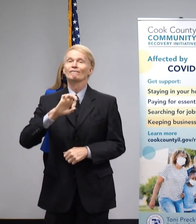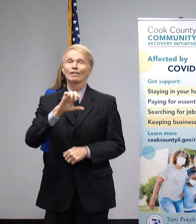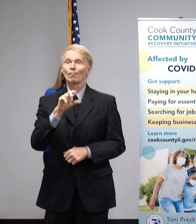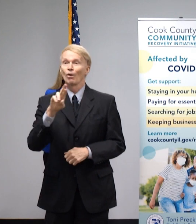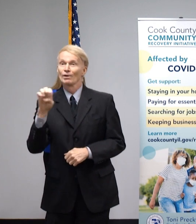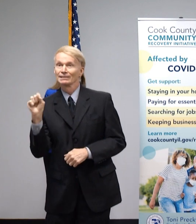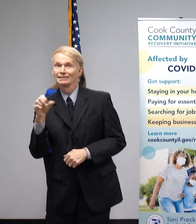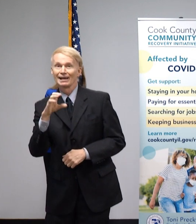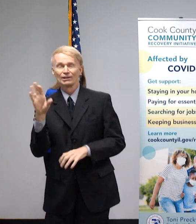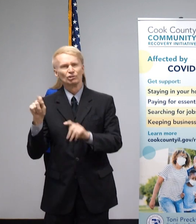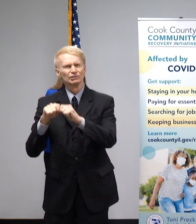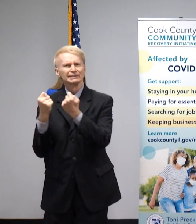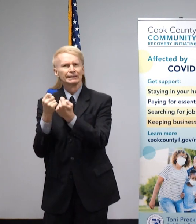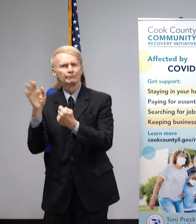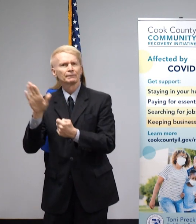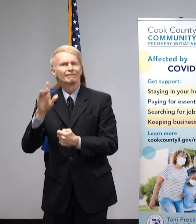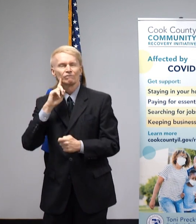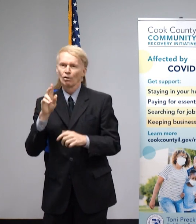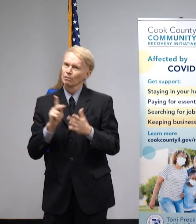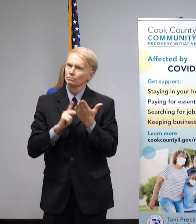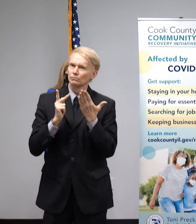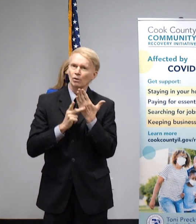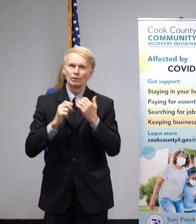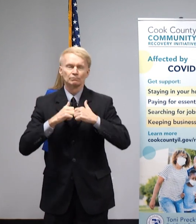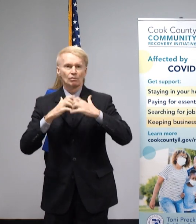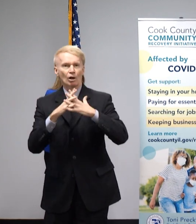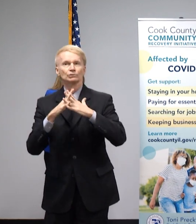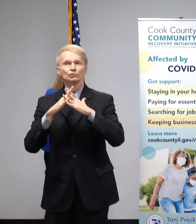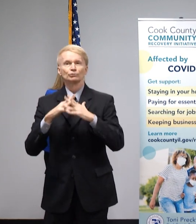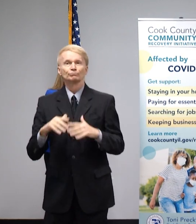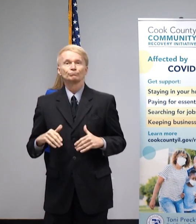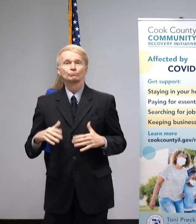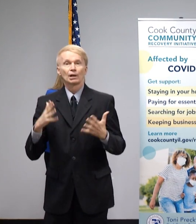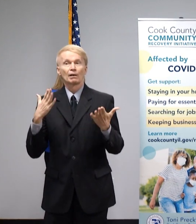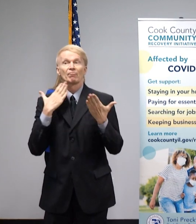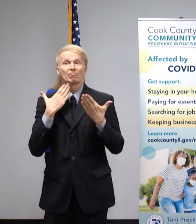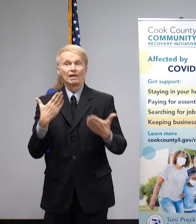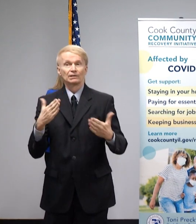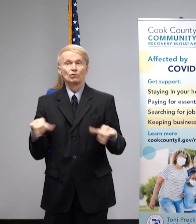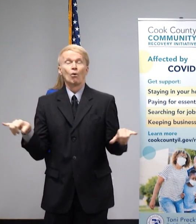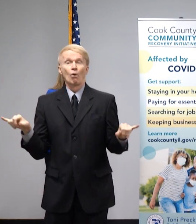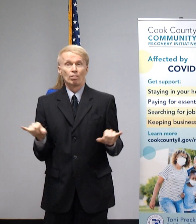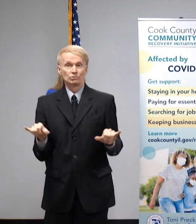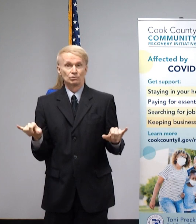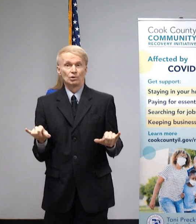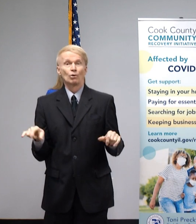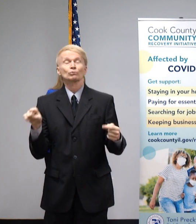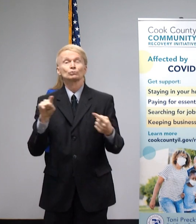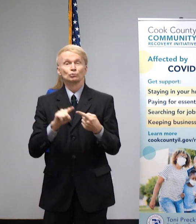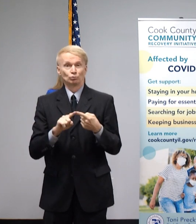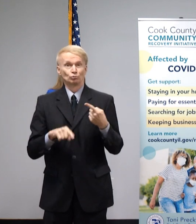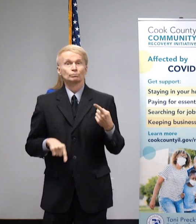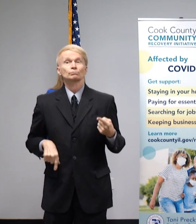diligently to launch these critical programs. My thanks also to